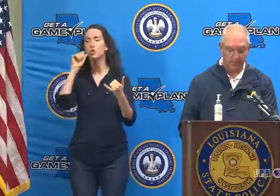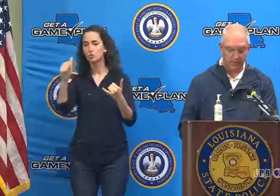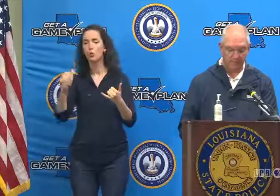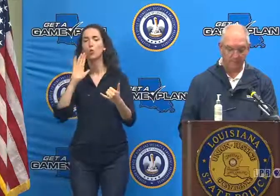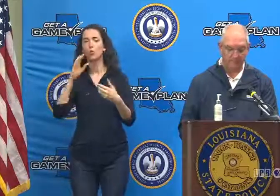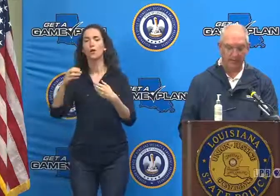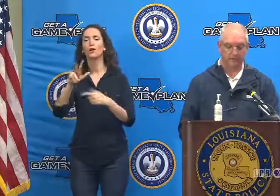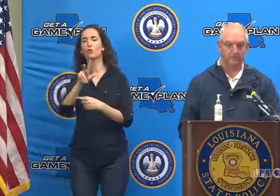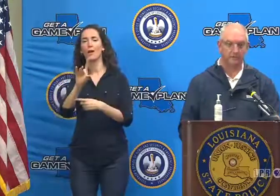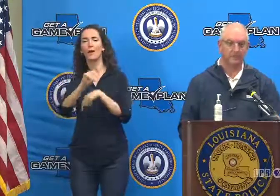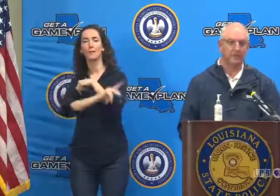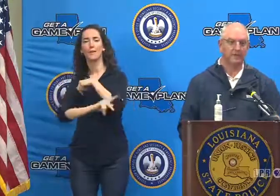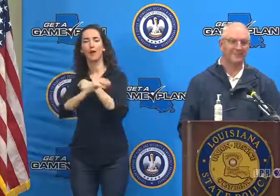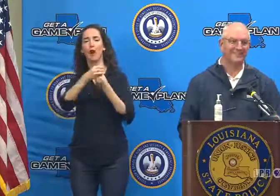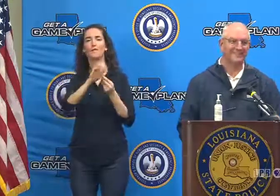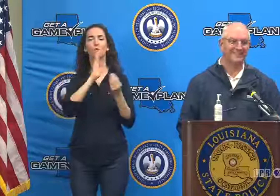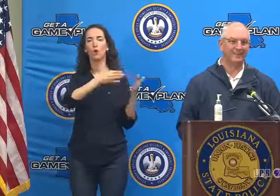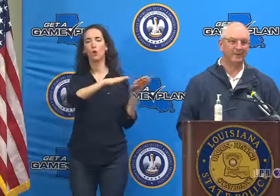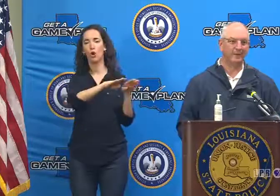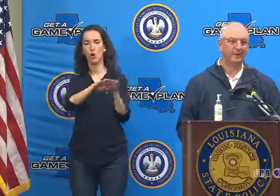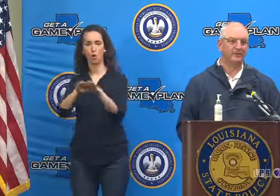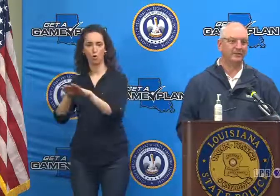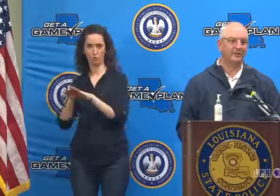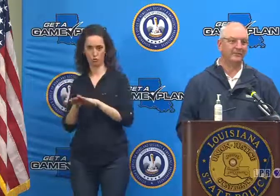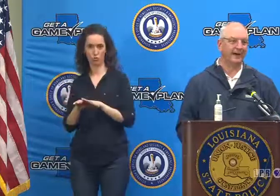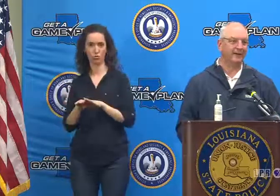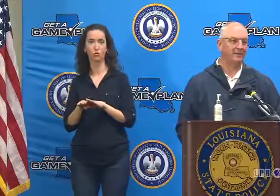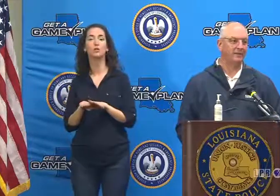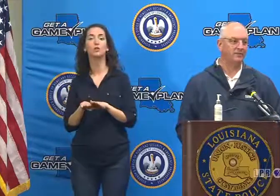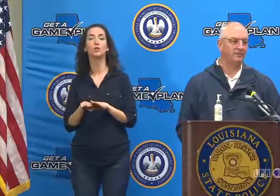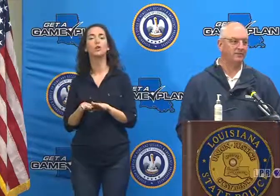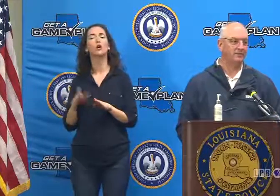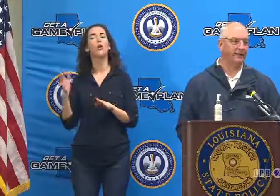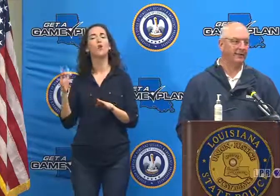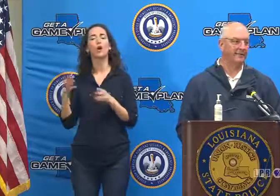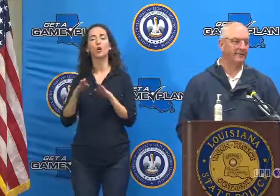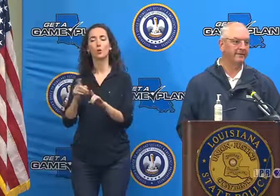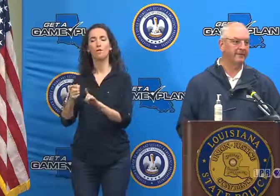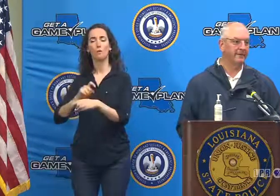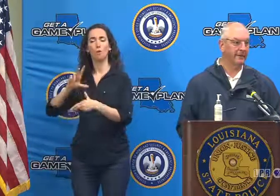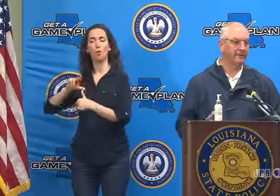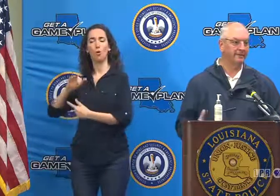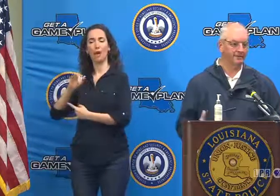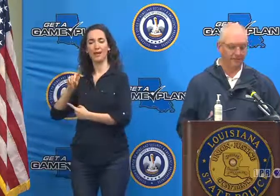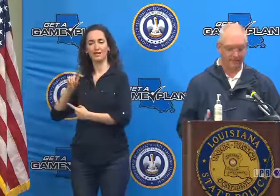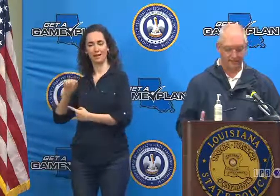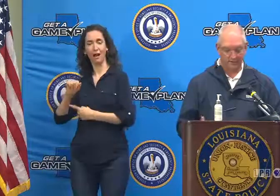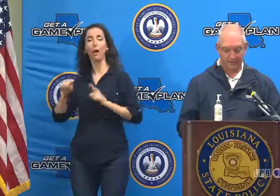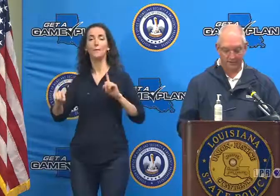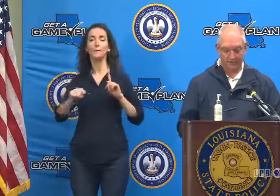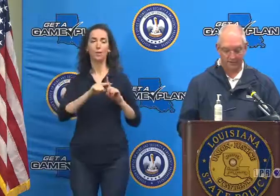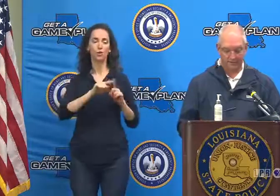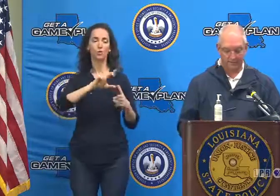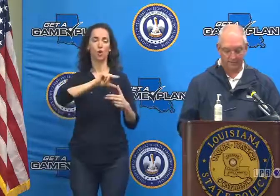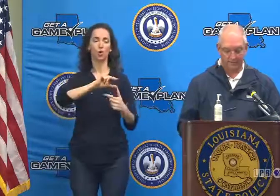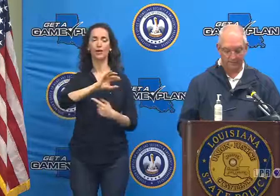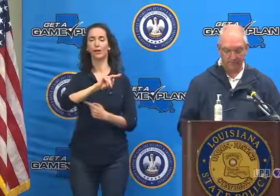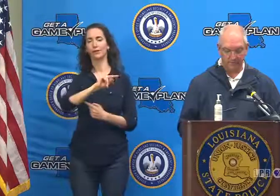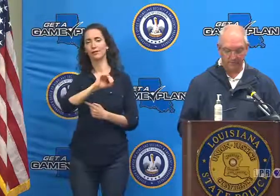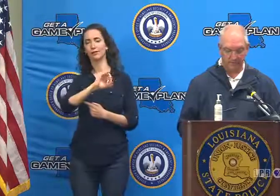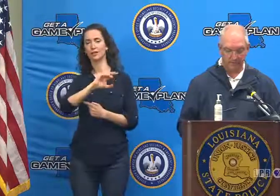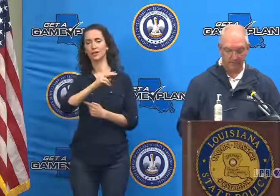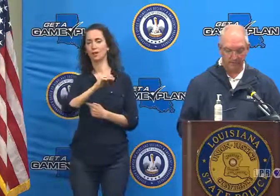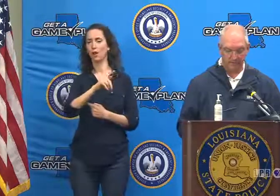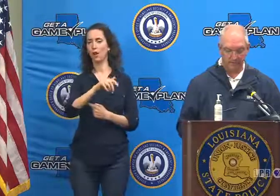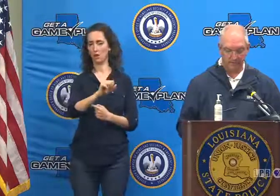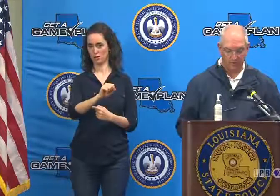in 38 parishes. This is a combination of Ida closures and Nicholas. And of course, some of